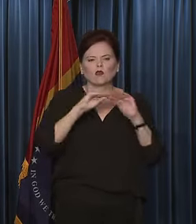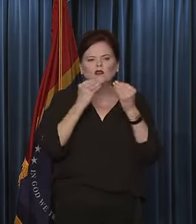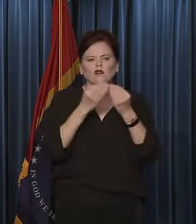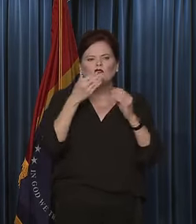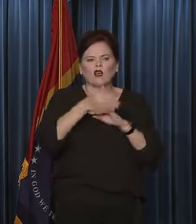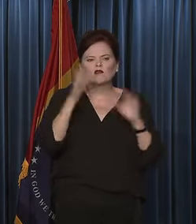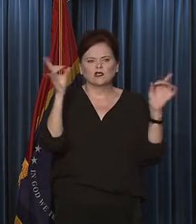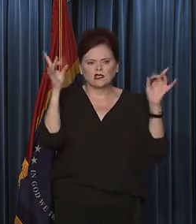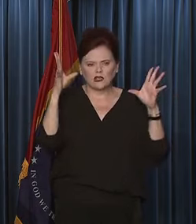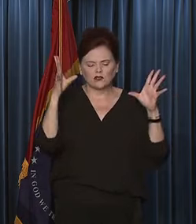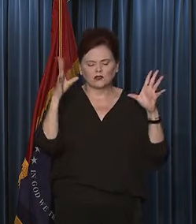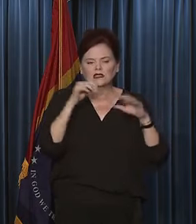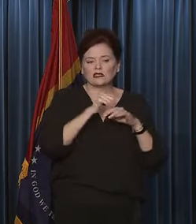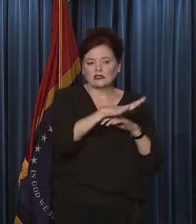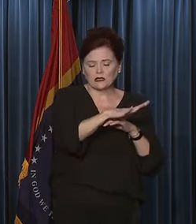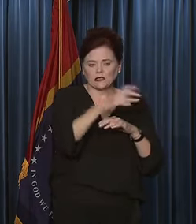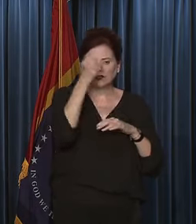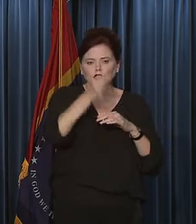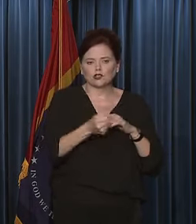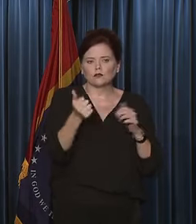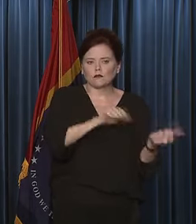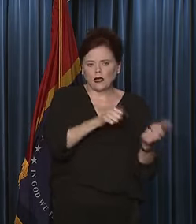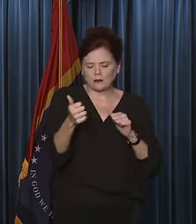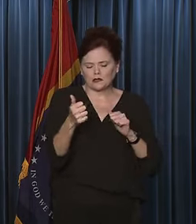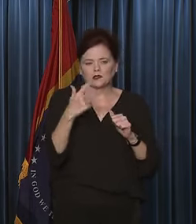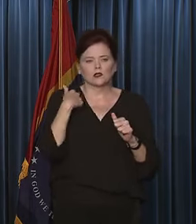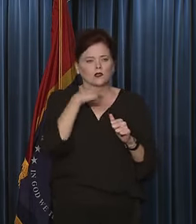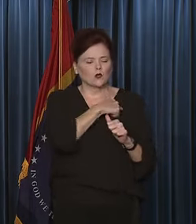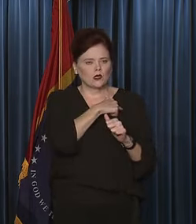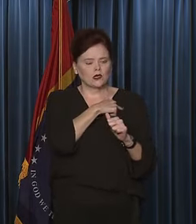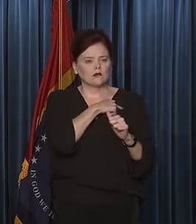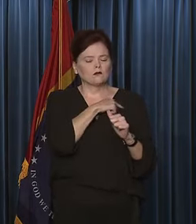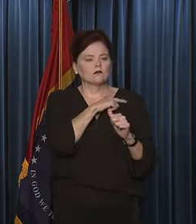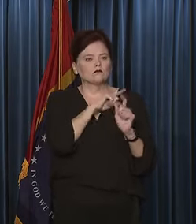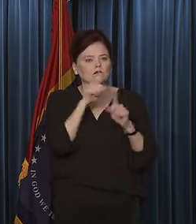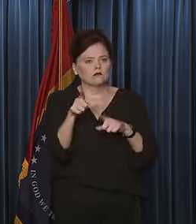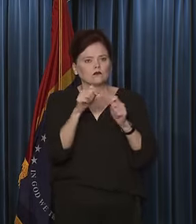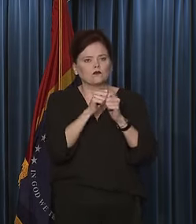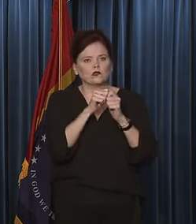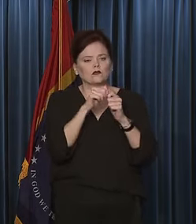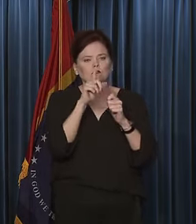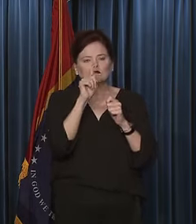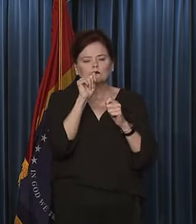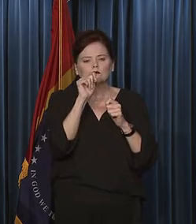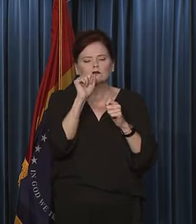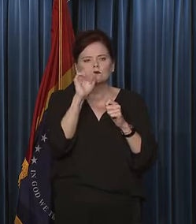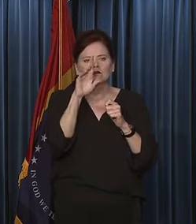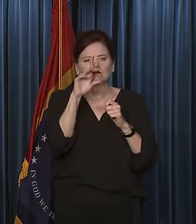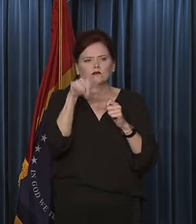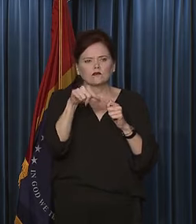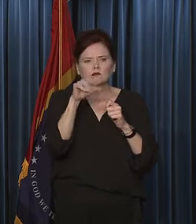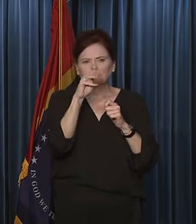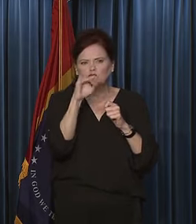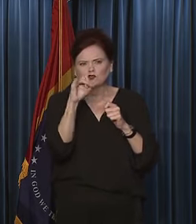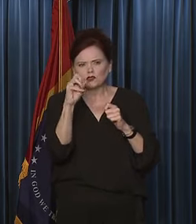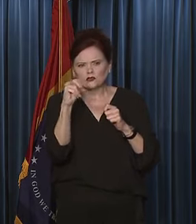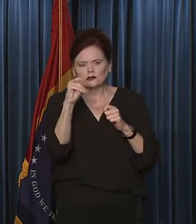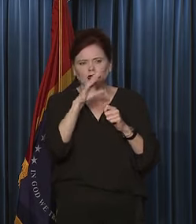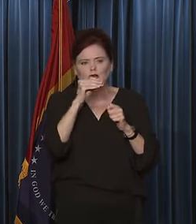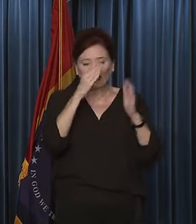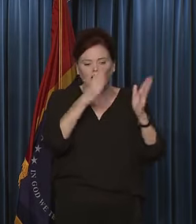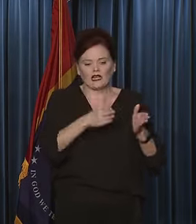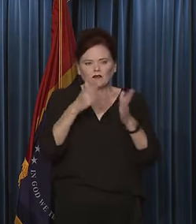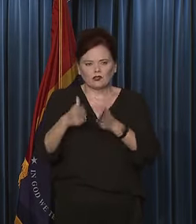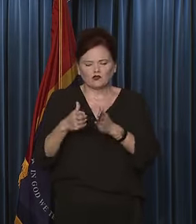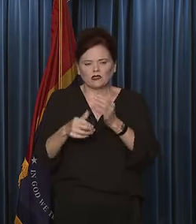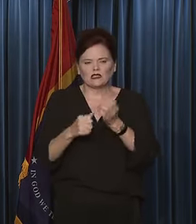Disaster, have been deployed, as well as the Southern Baptists. And we've been in there with TARP missions, and we're also going in with our individual assistance